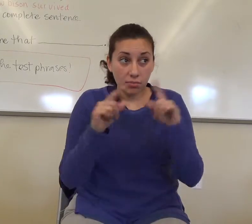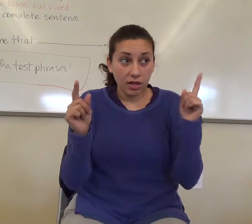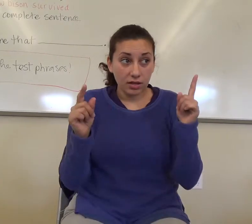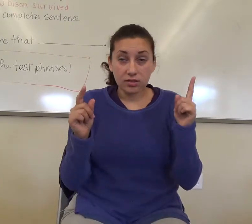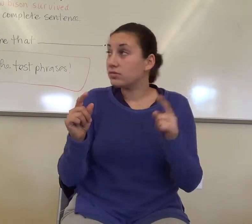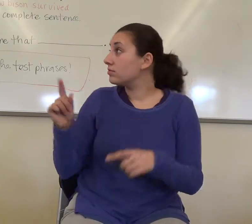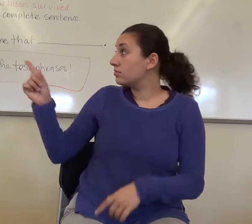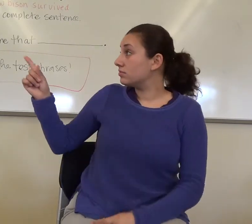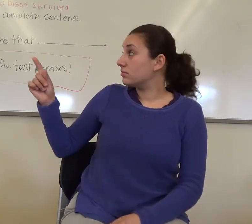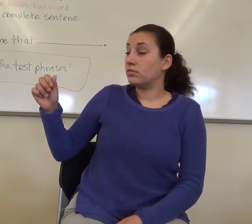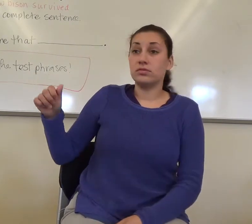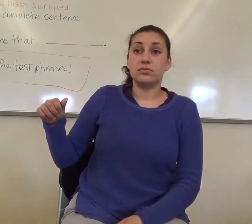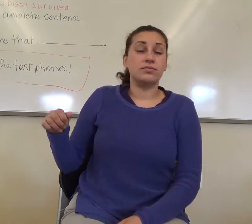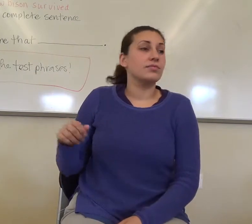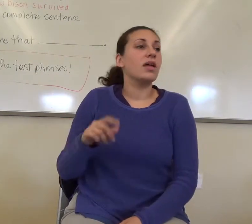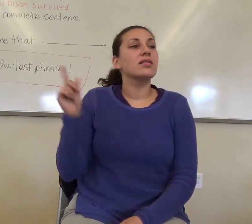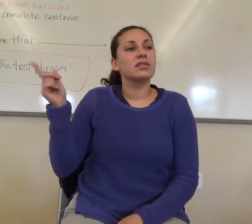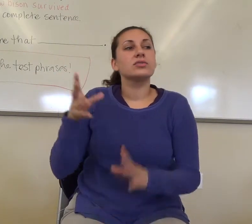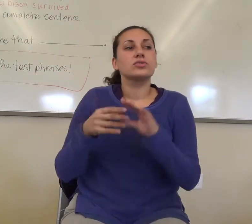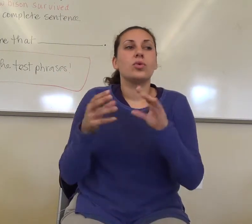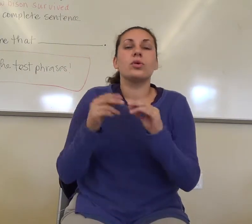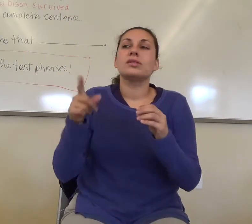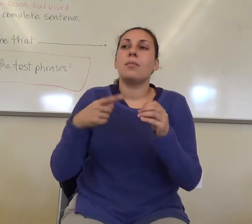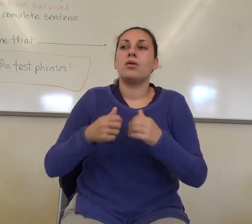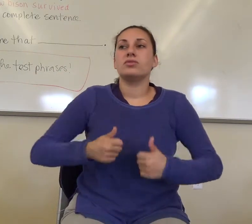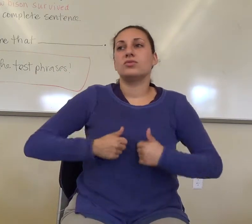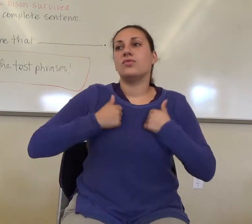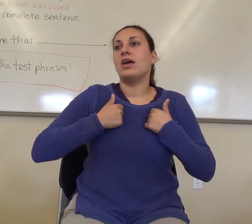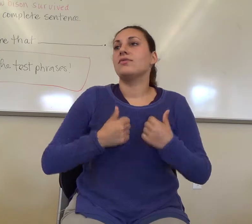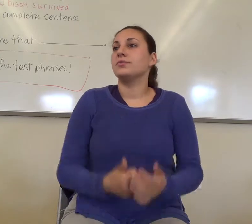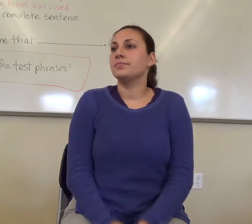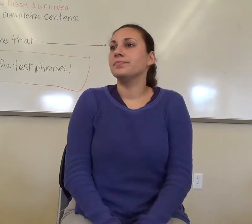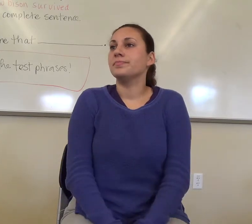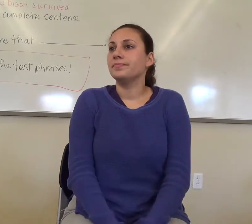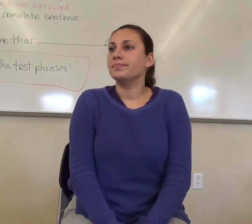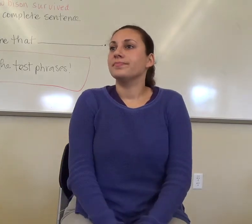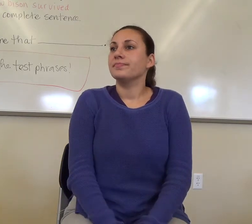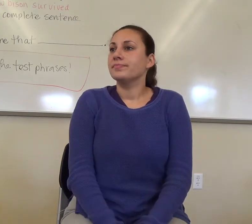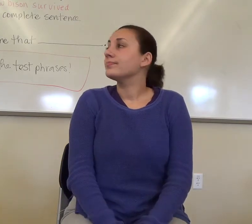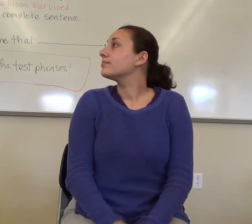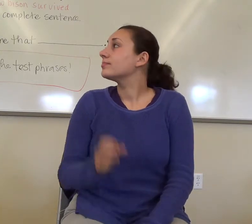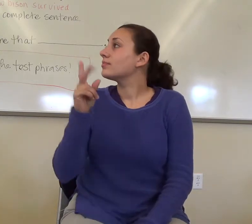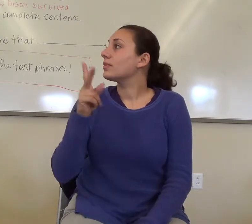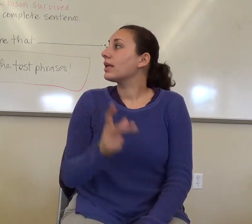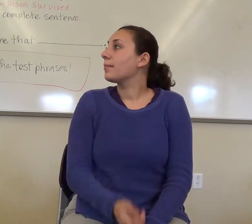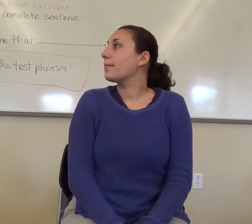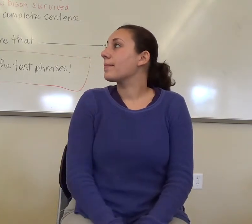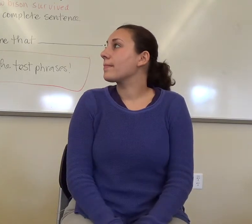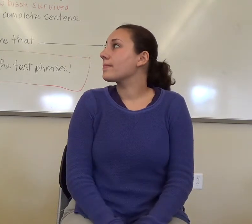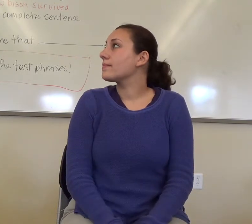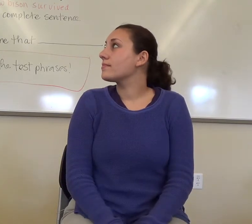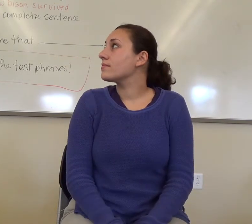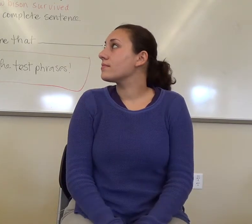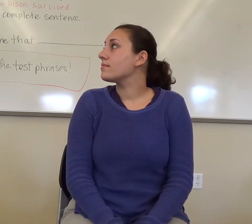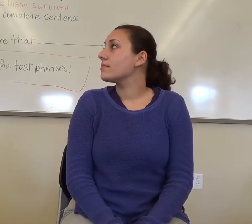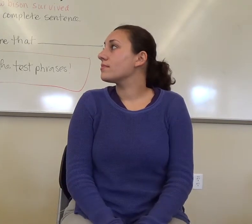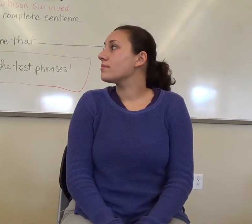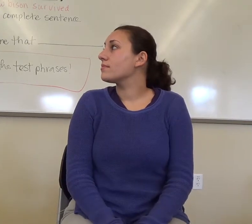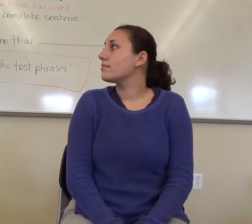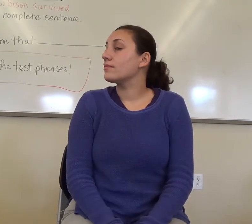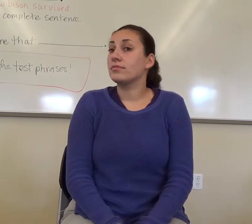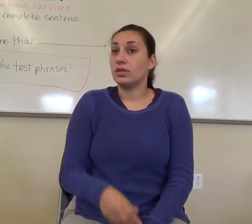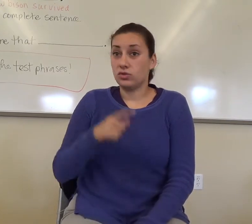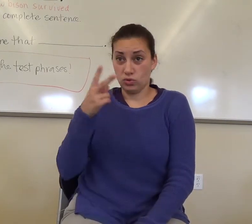all those other references indicate the idea of survival. Okay. Is there a